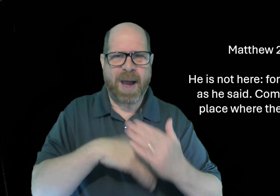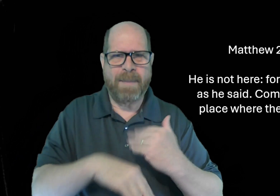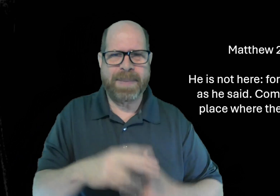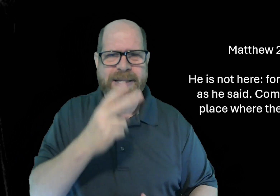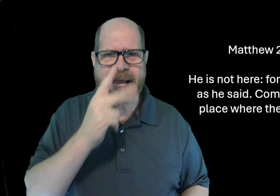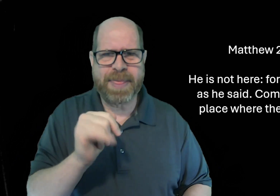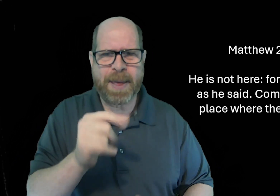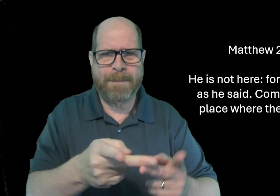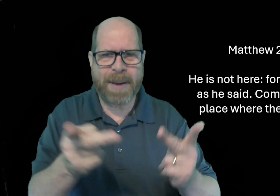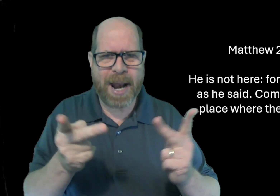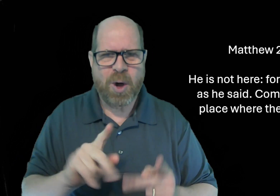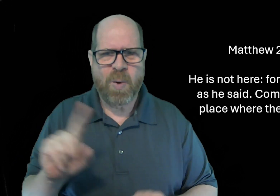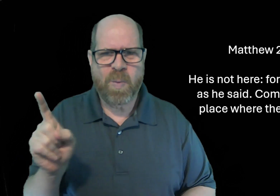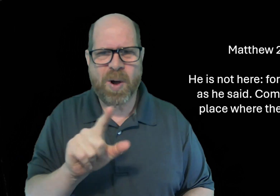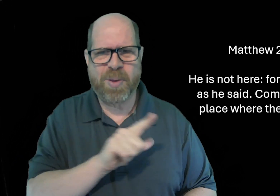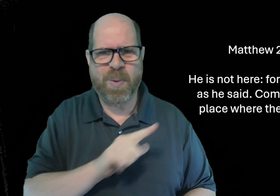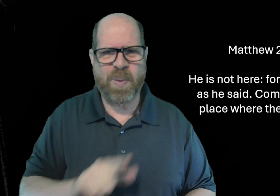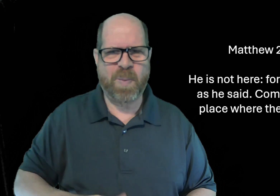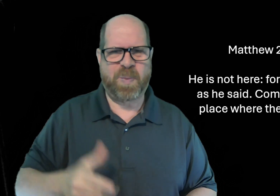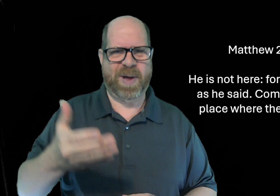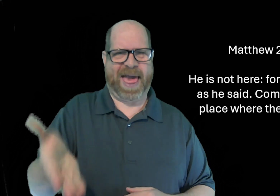see the place where the lord lay